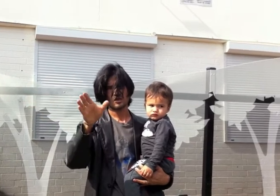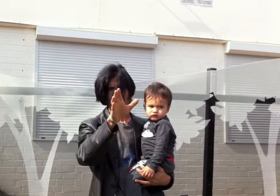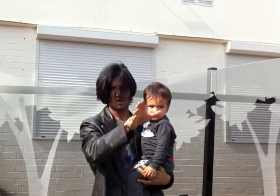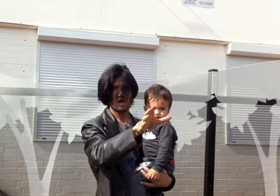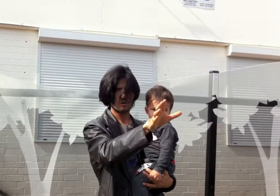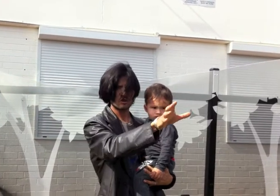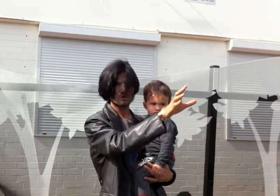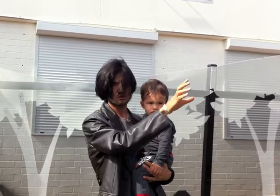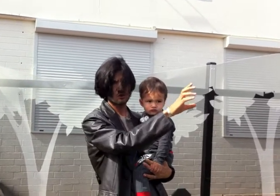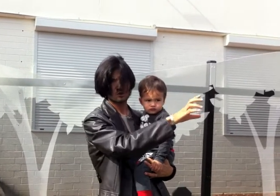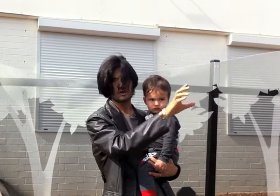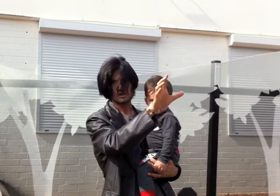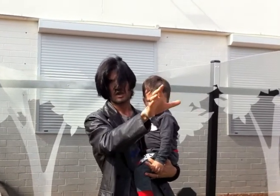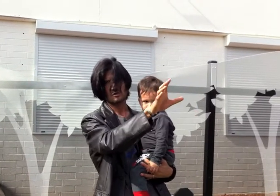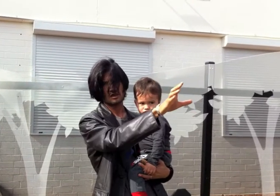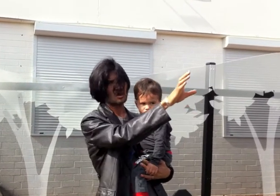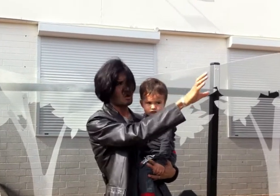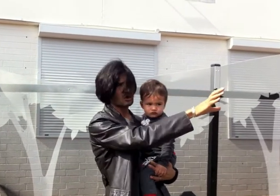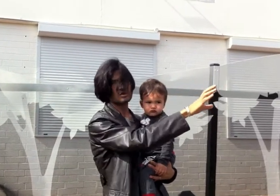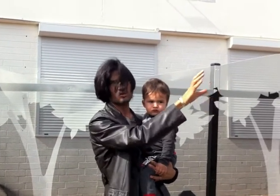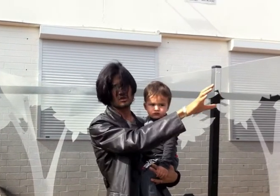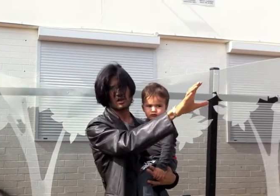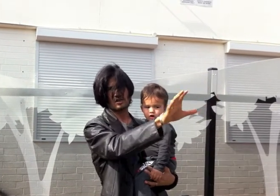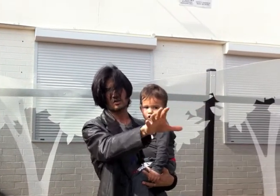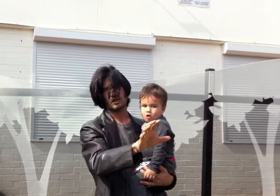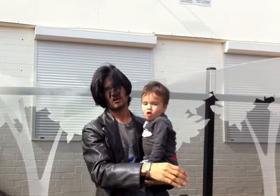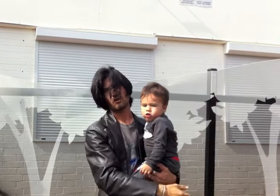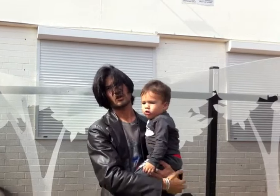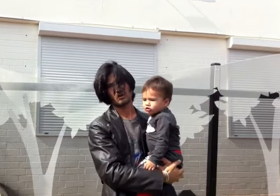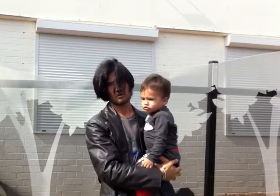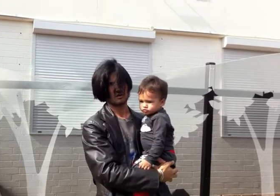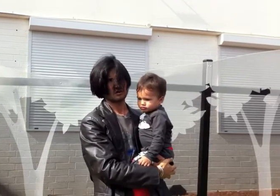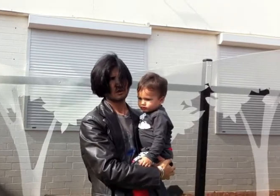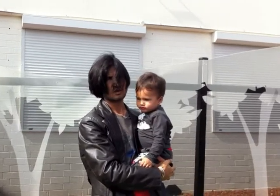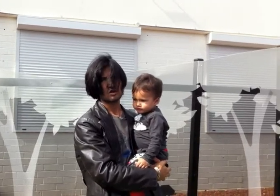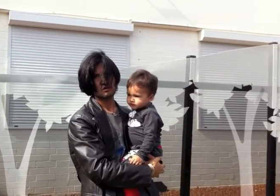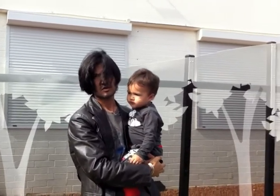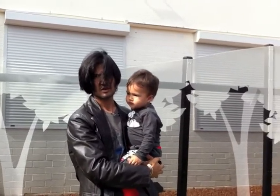so upload it to YouTube. Just tell them that, watch what we are doing for you. Thank you very much.